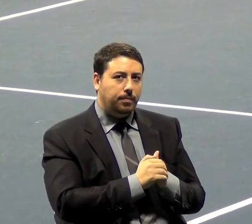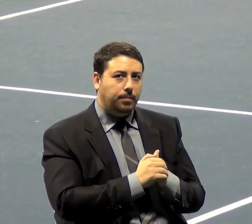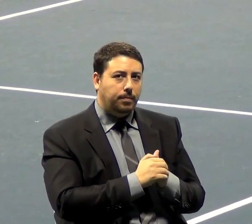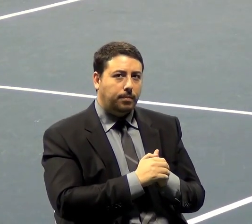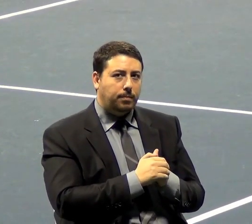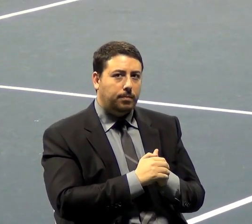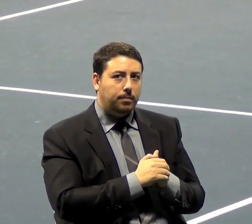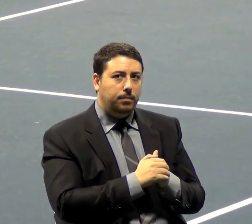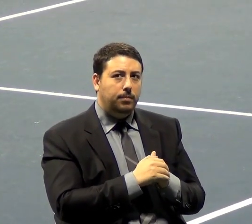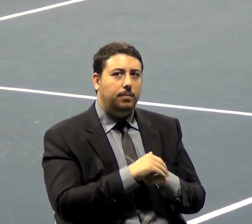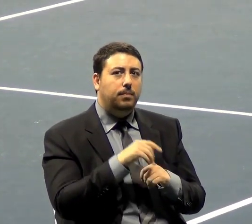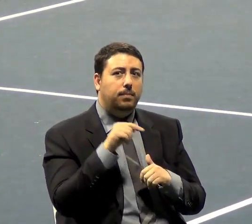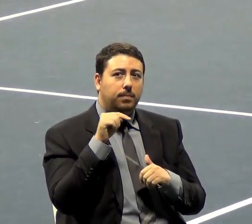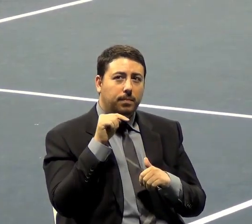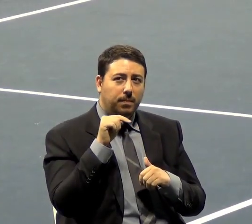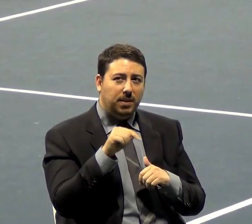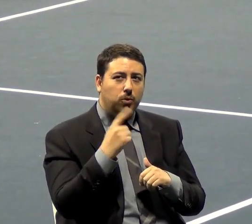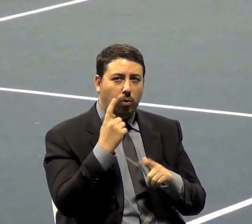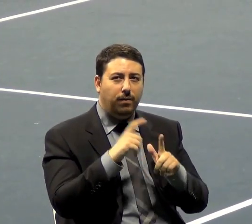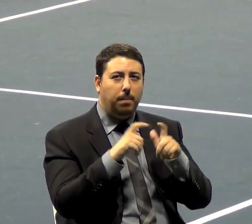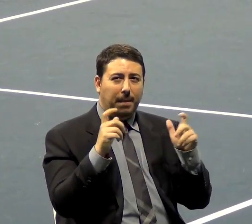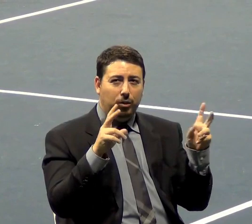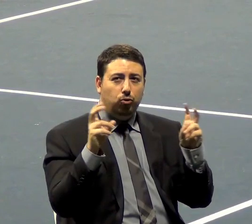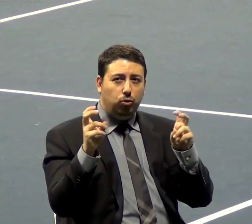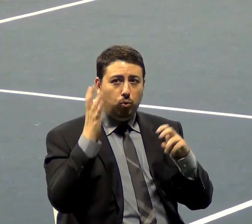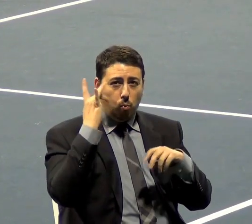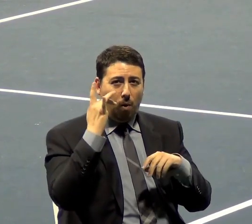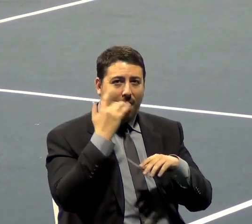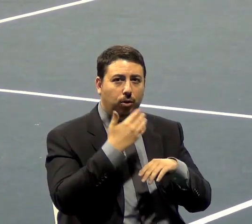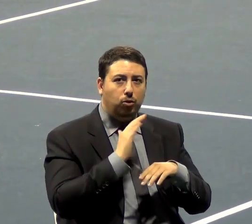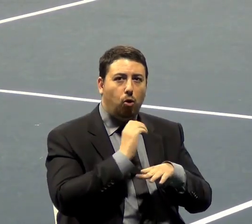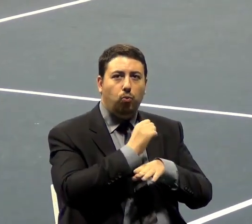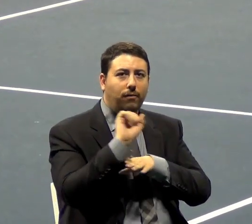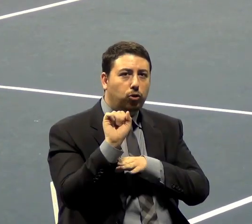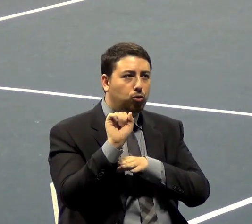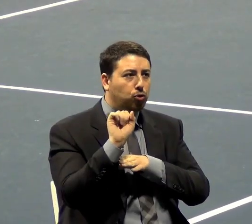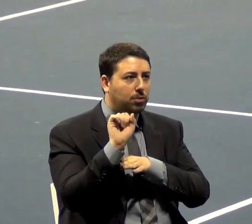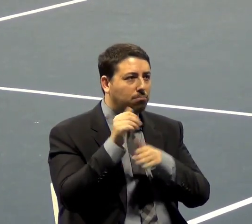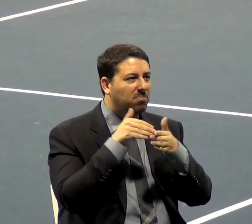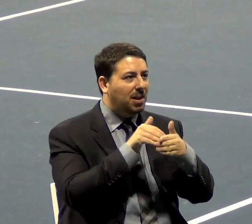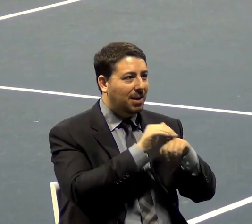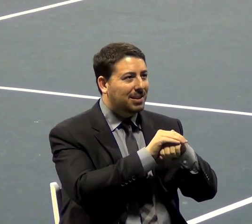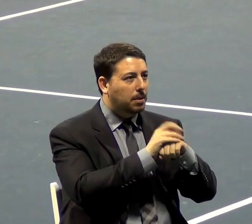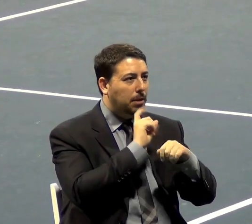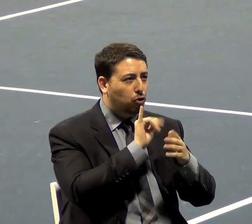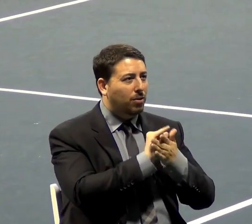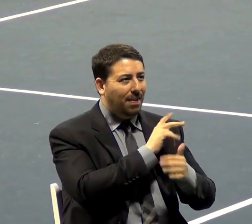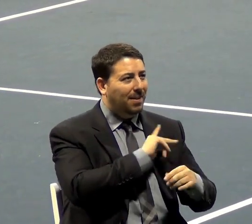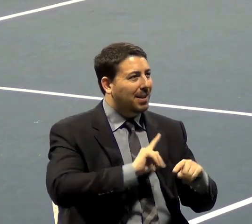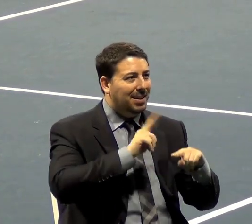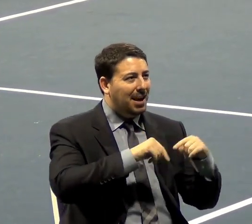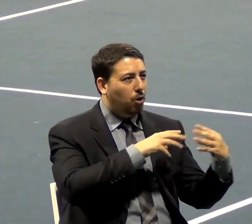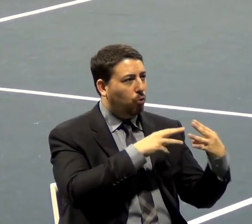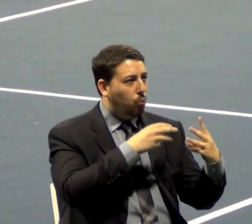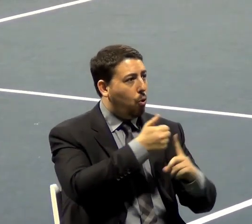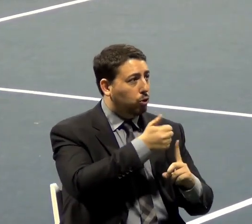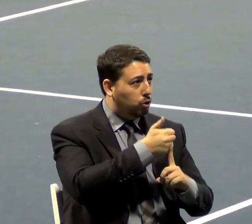This was one of the major issues why the revolution was fought, to make sure the kingdom couldn't go to war on its own and put the taxes on the